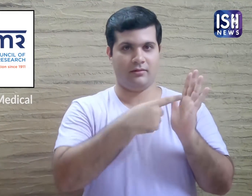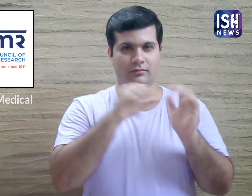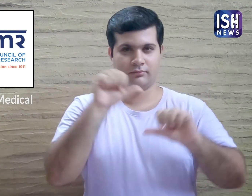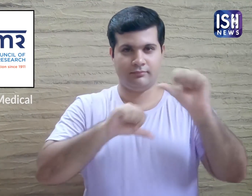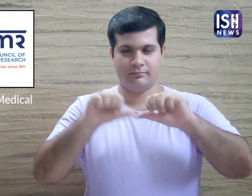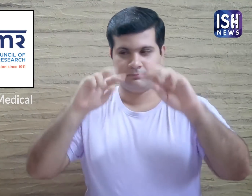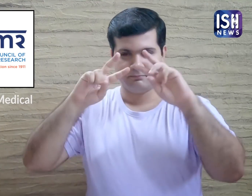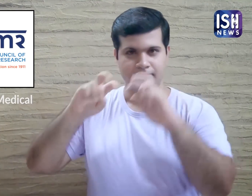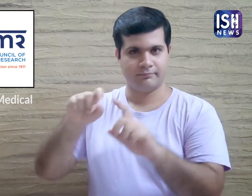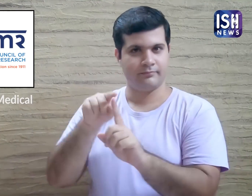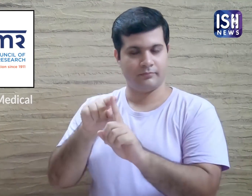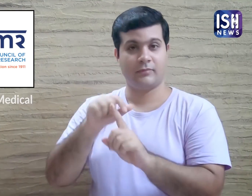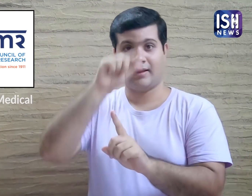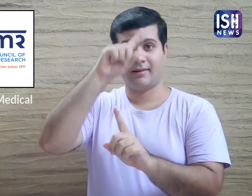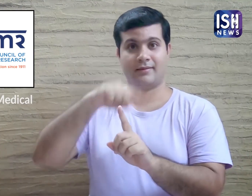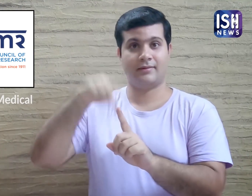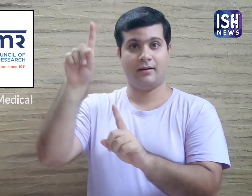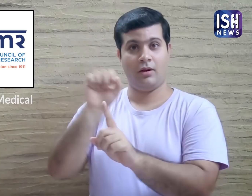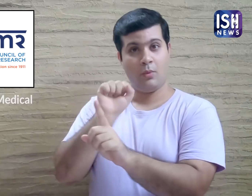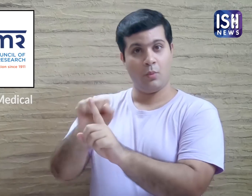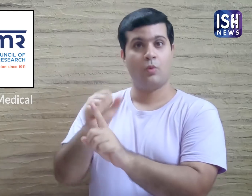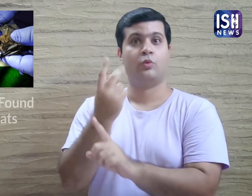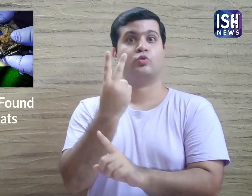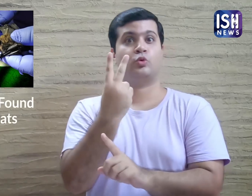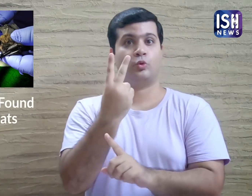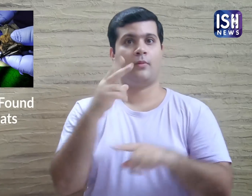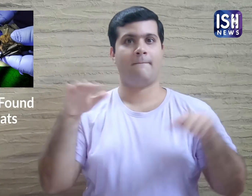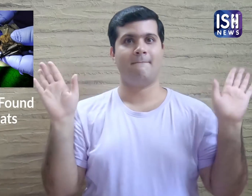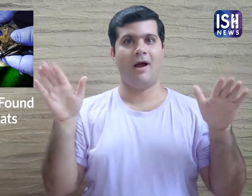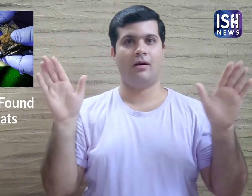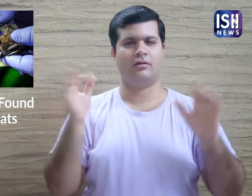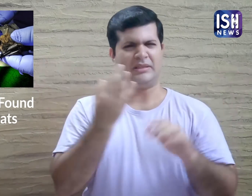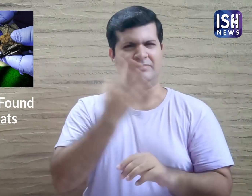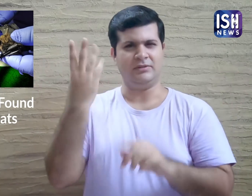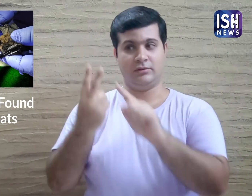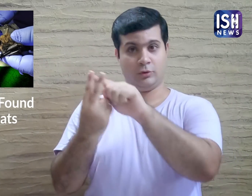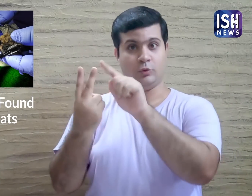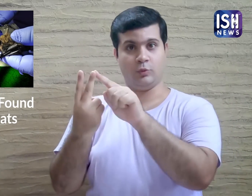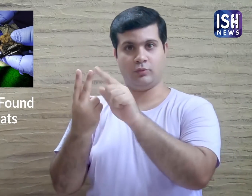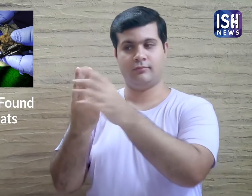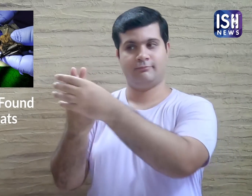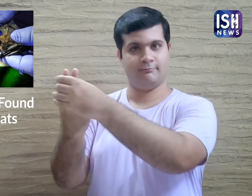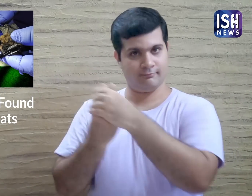The ICMR conducted a research on two bat species in India.